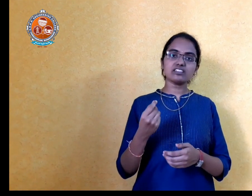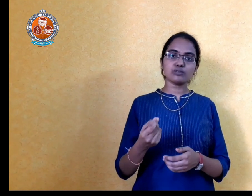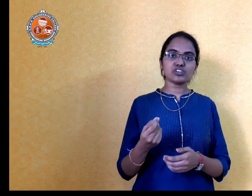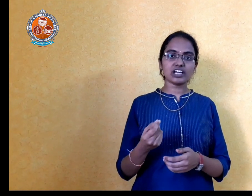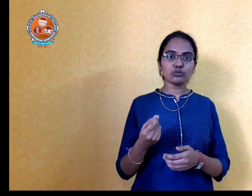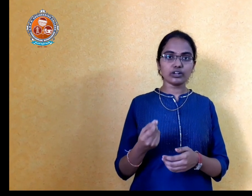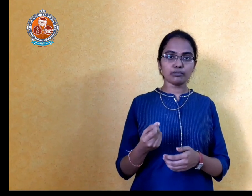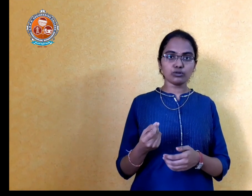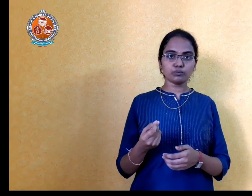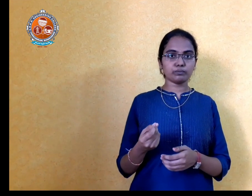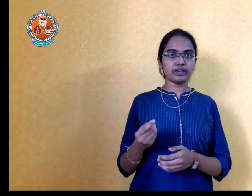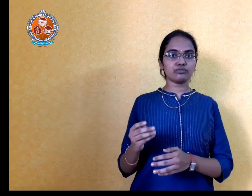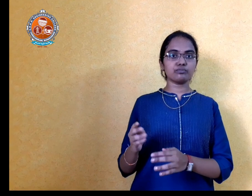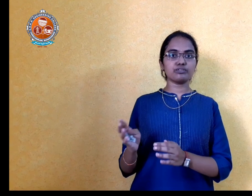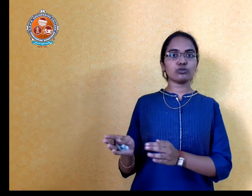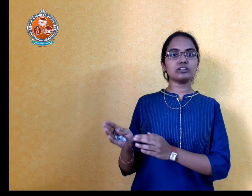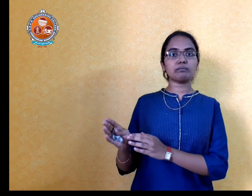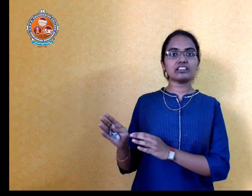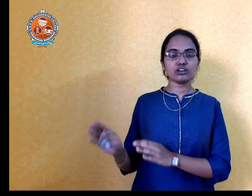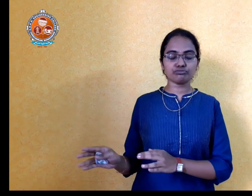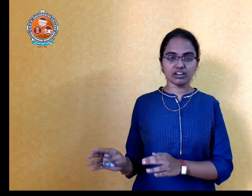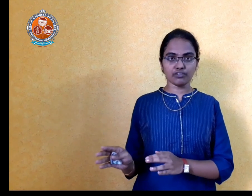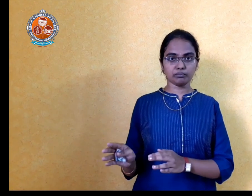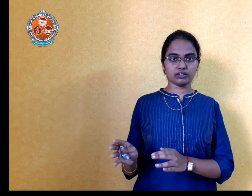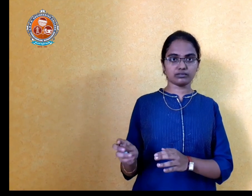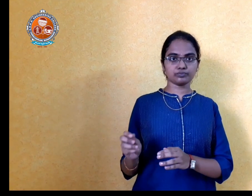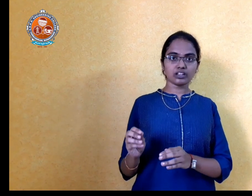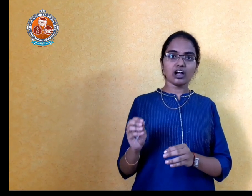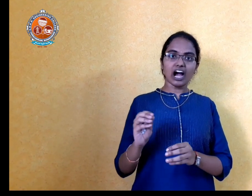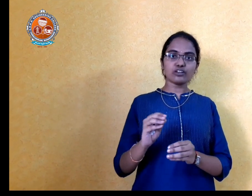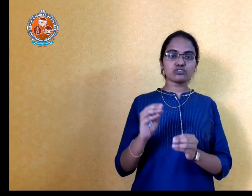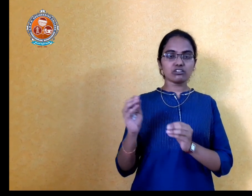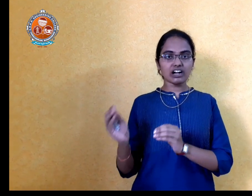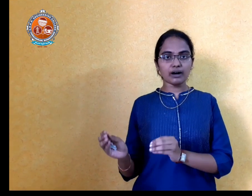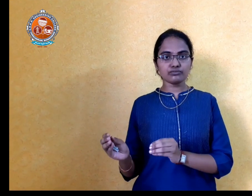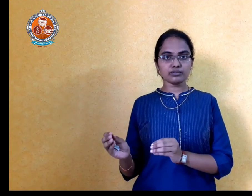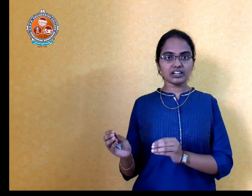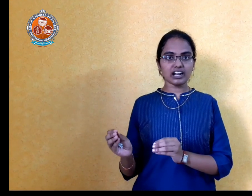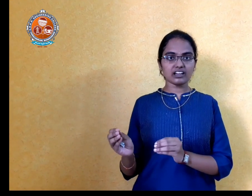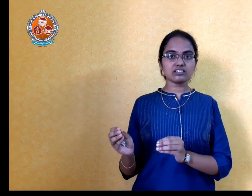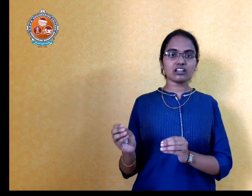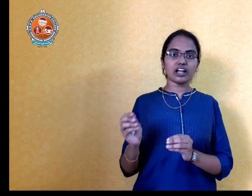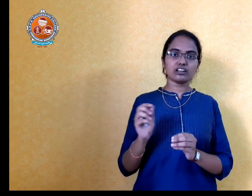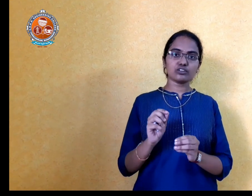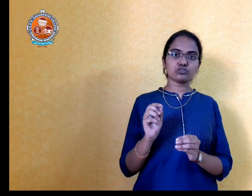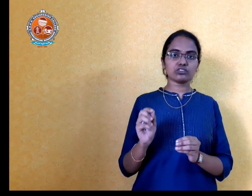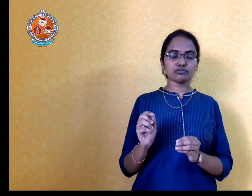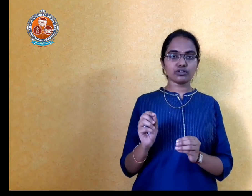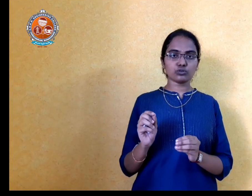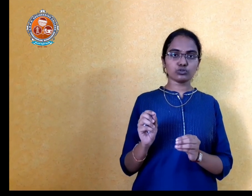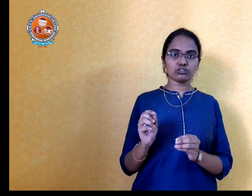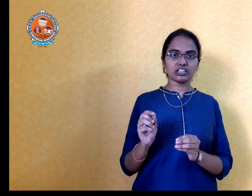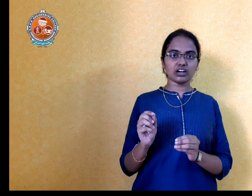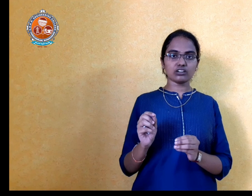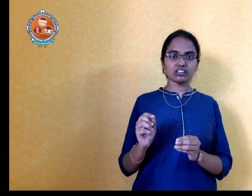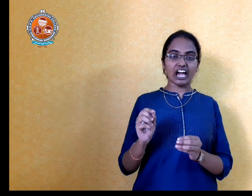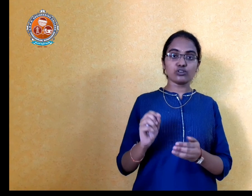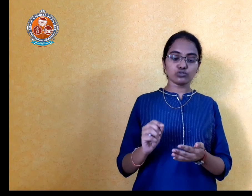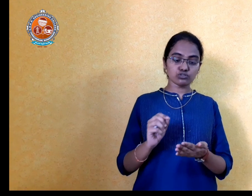subject I could be able to prepare before the month of November. I used to come from the class and I used to sit for 2 to 3 hours. I used to